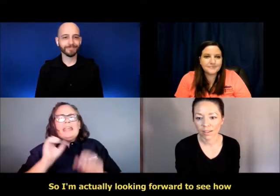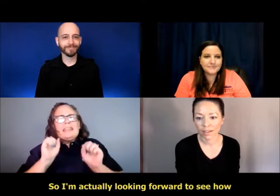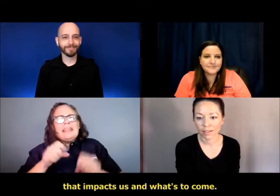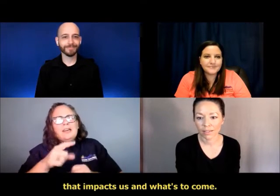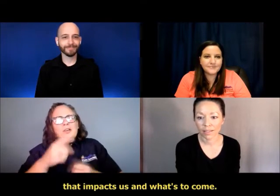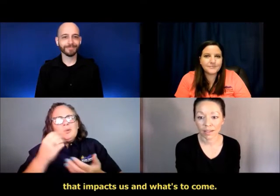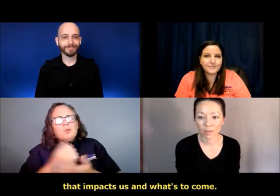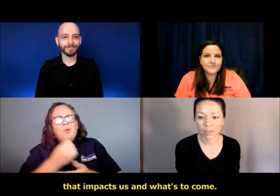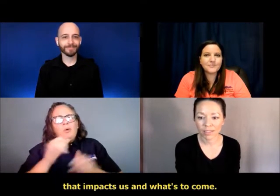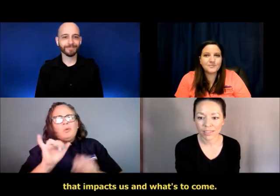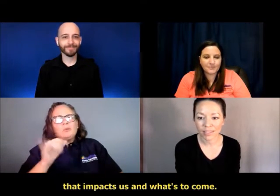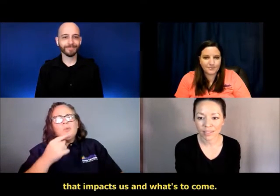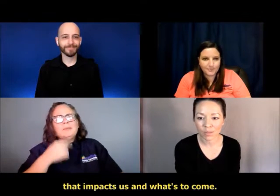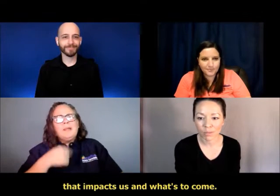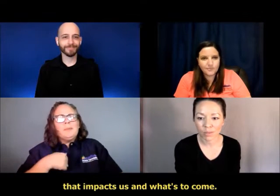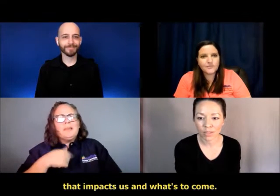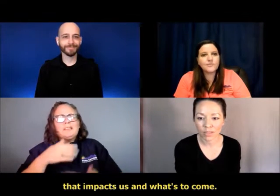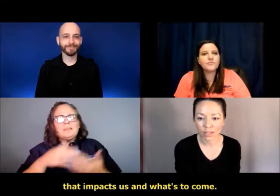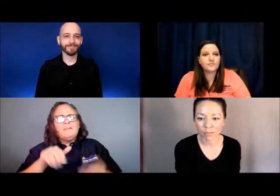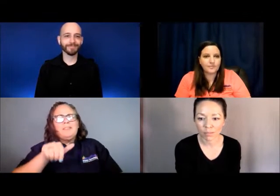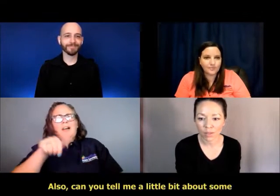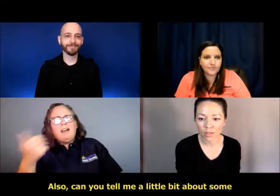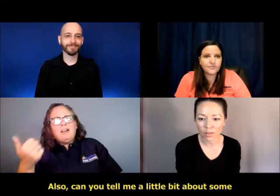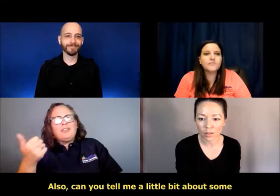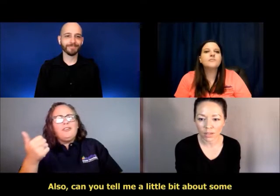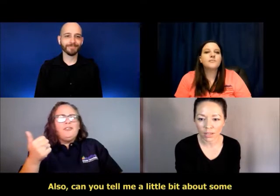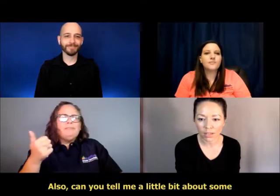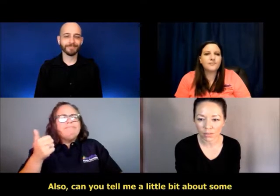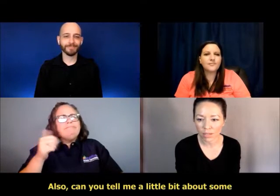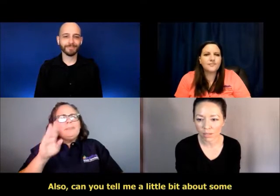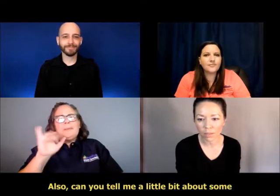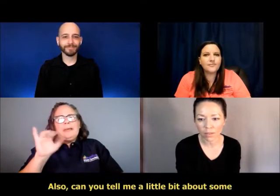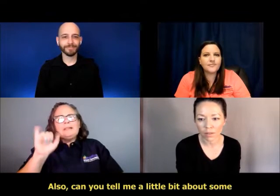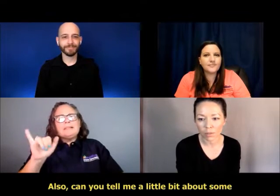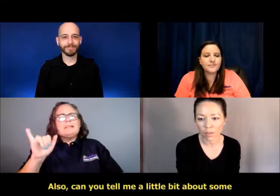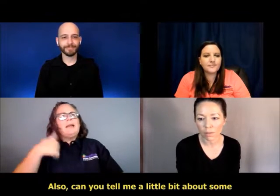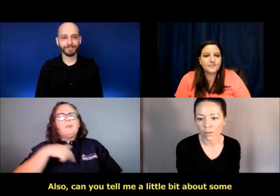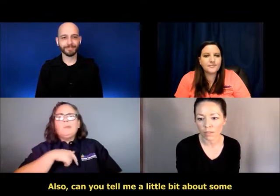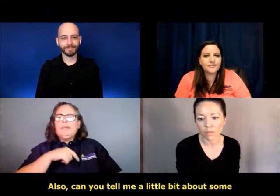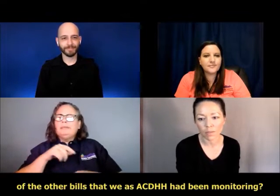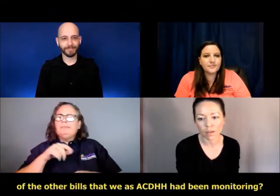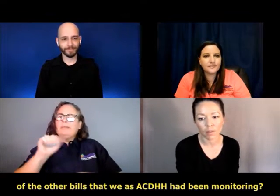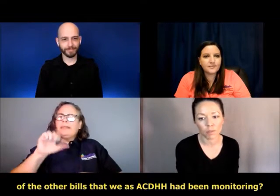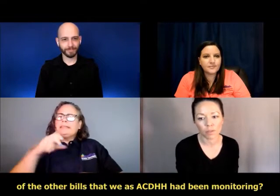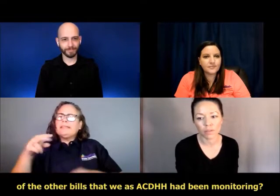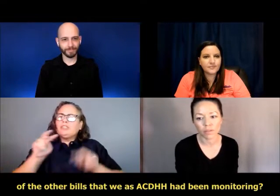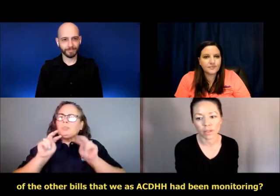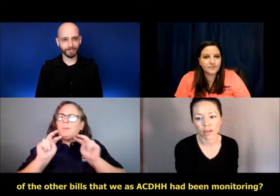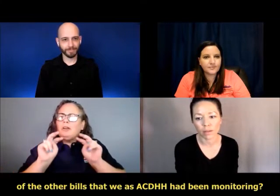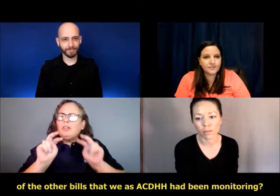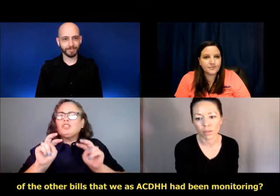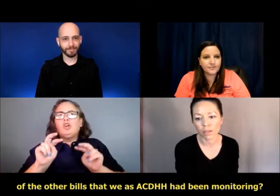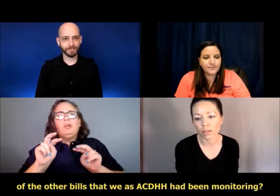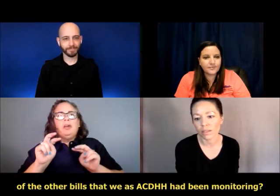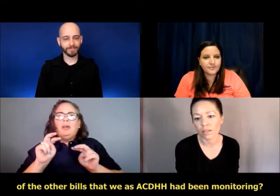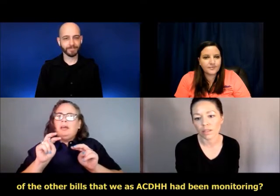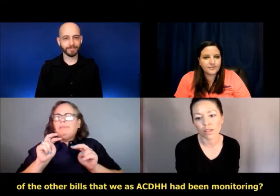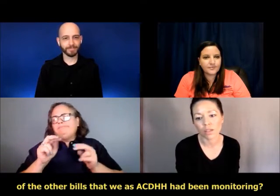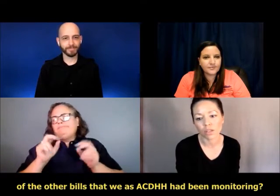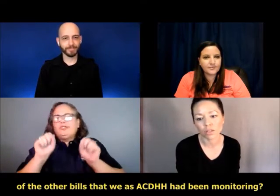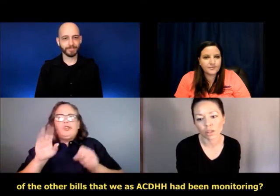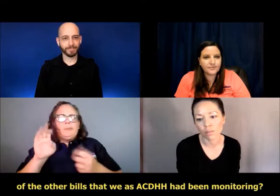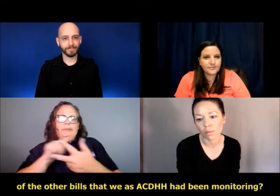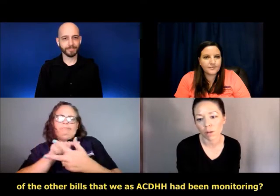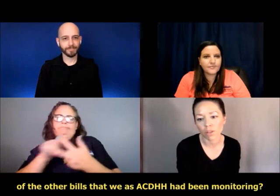that impacts us and what's to come. Also, can you tell me a little bit about some of the other bills that we as